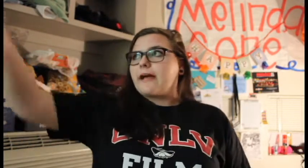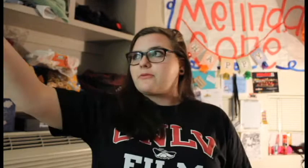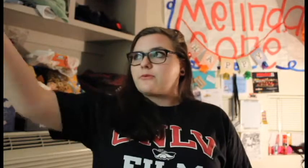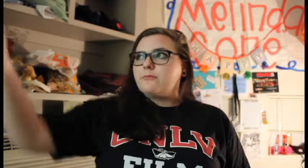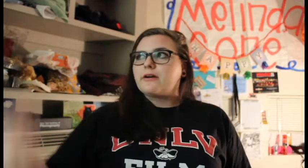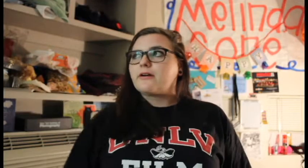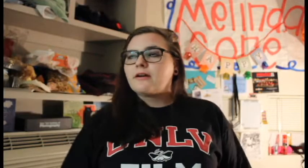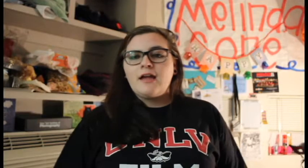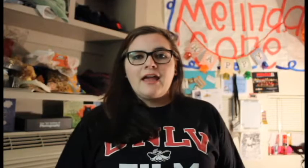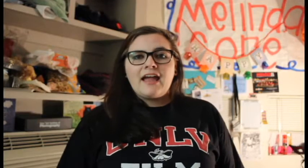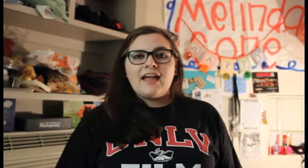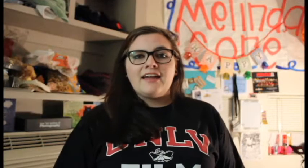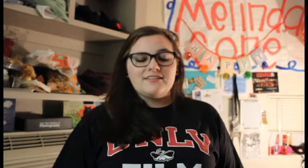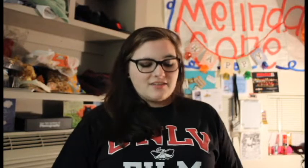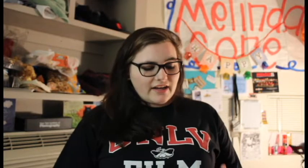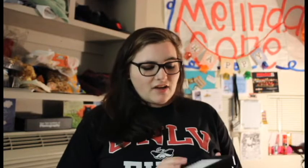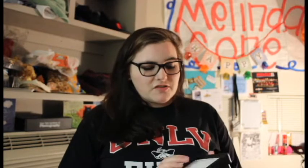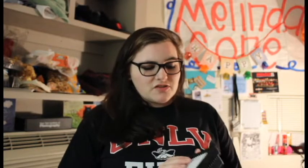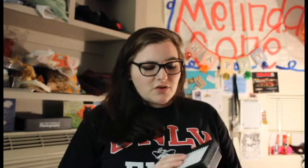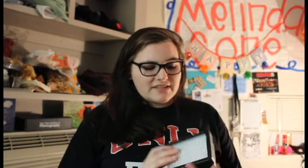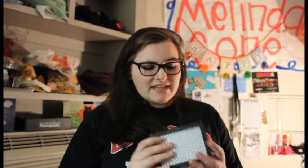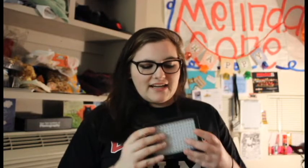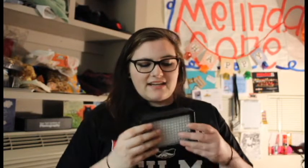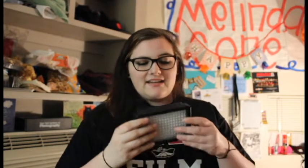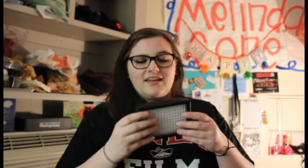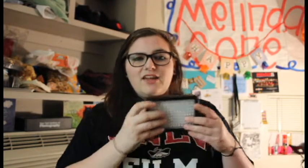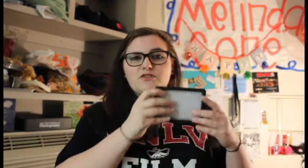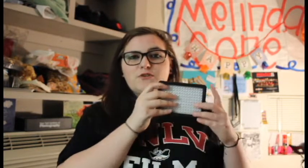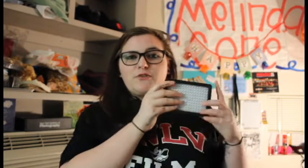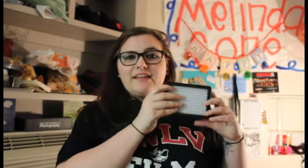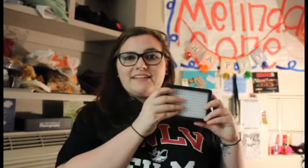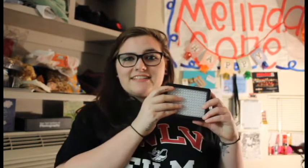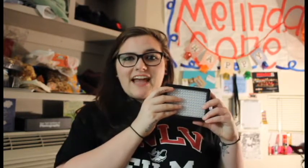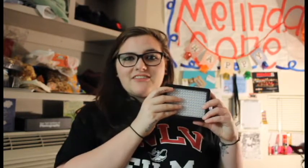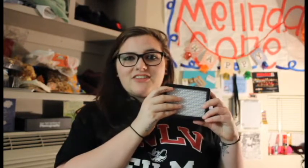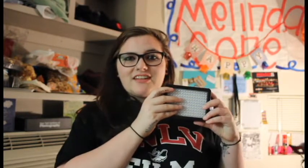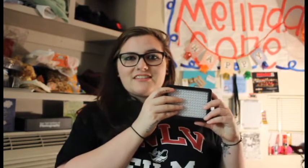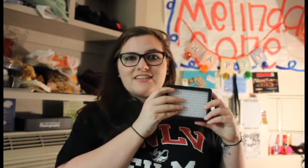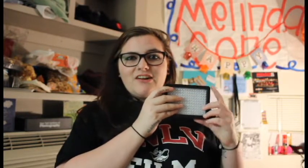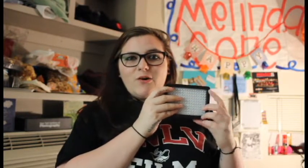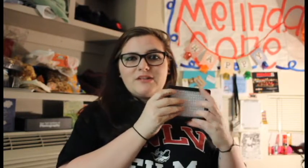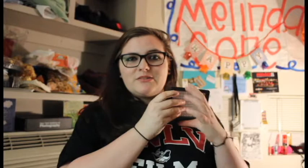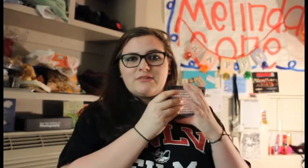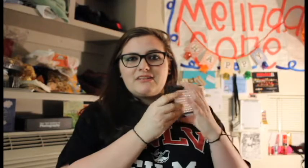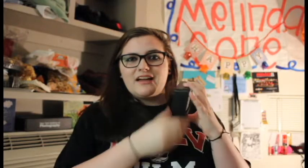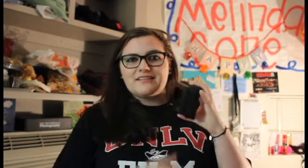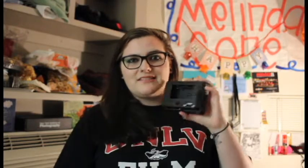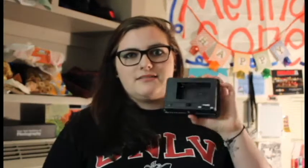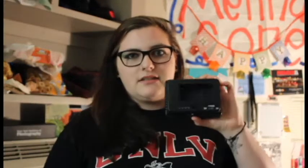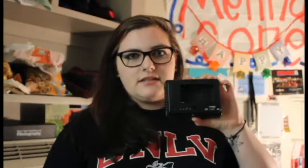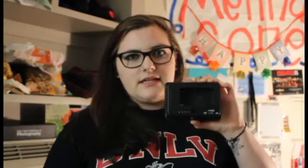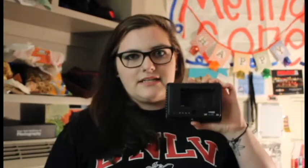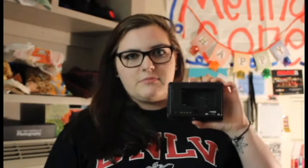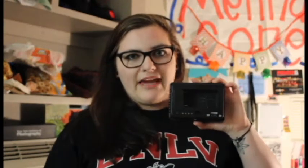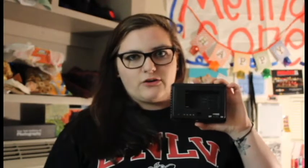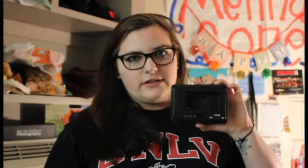bathroom mirror and I got so excited to finally attach this only to realize it takes batteries.